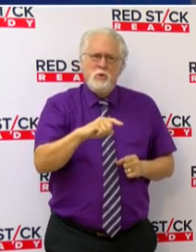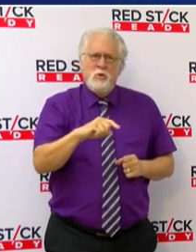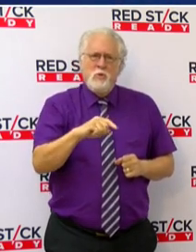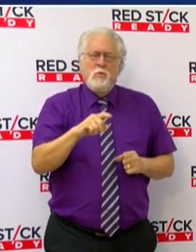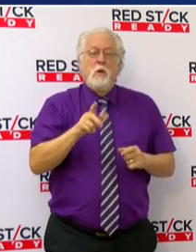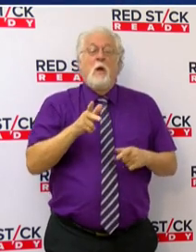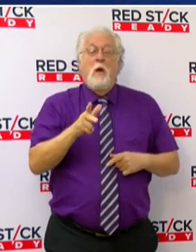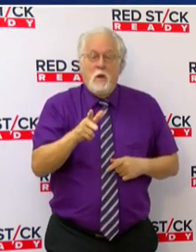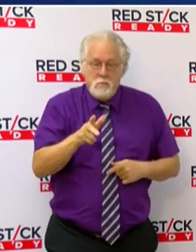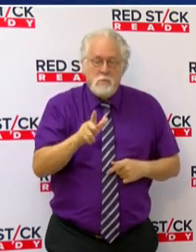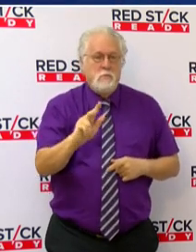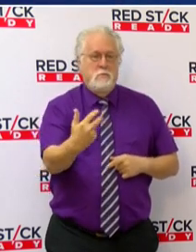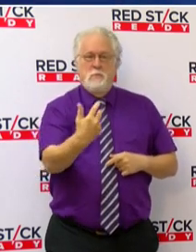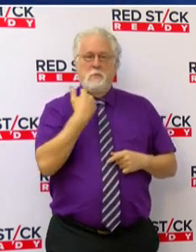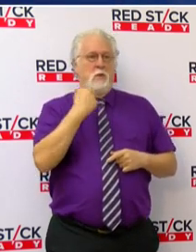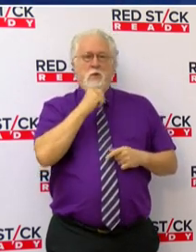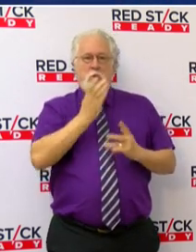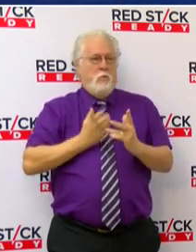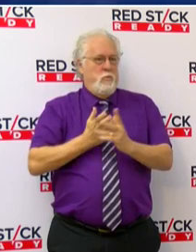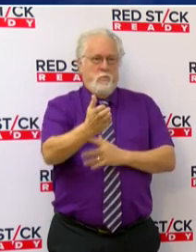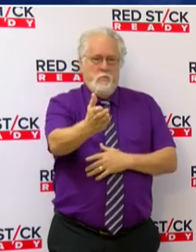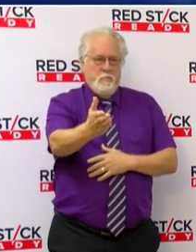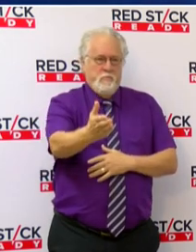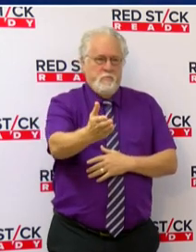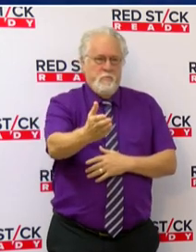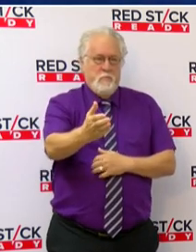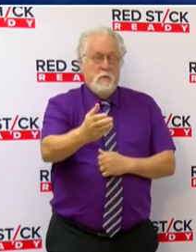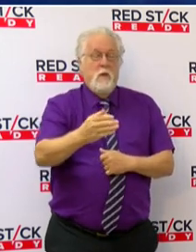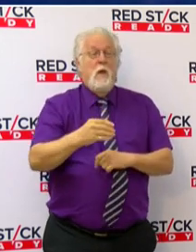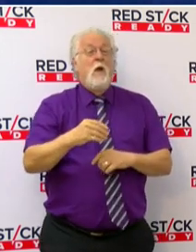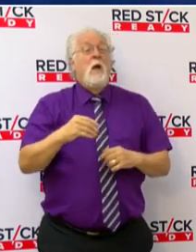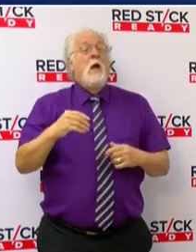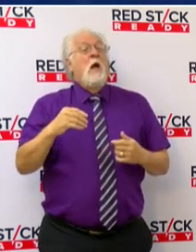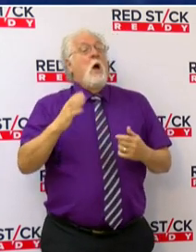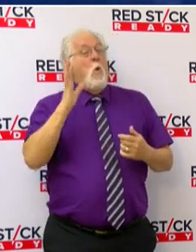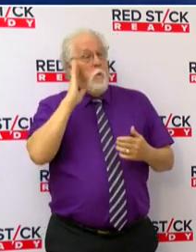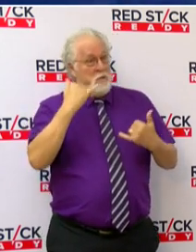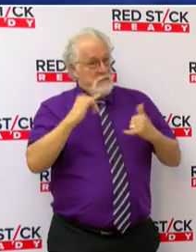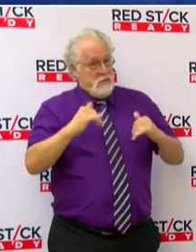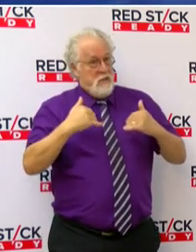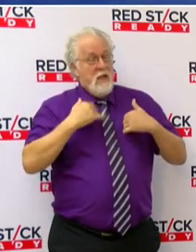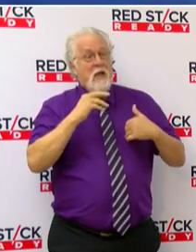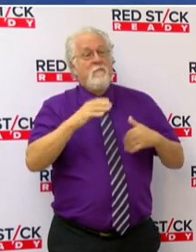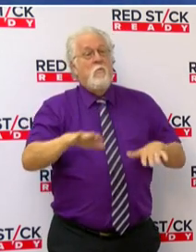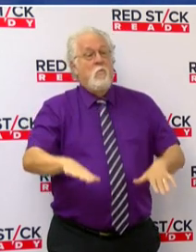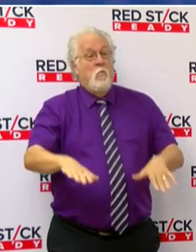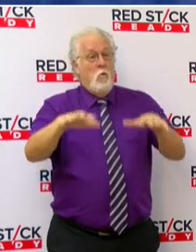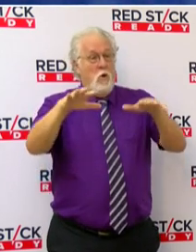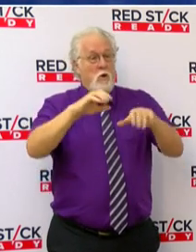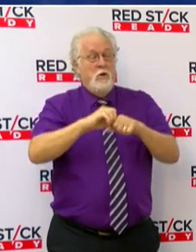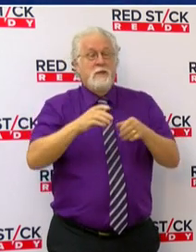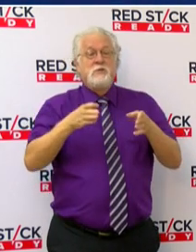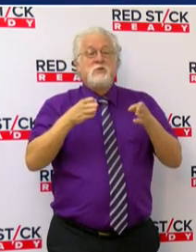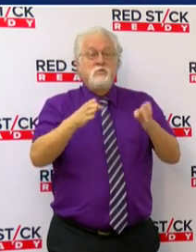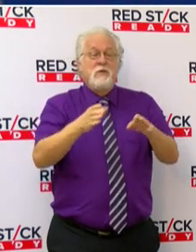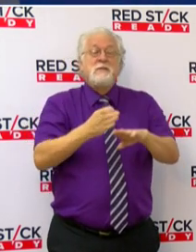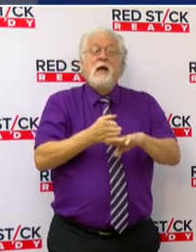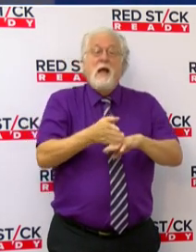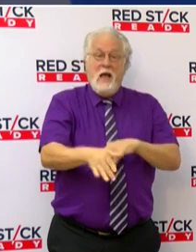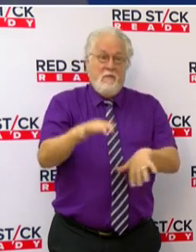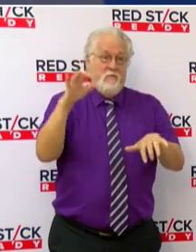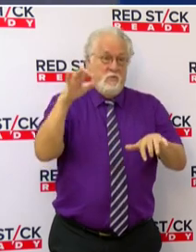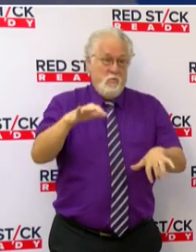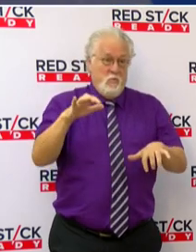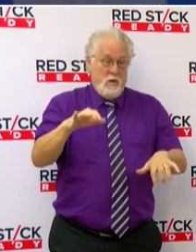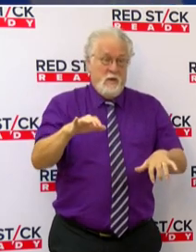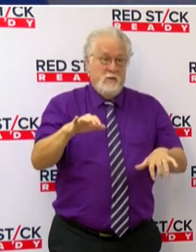around and don't drown. There's a high chance we will still have high water in our streets after the rain